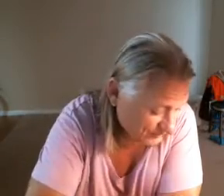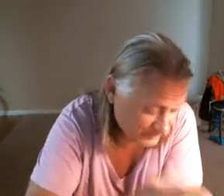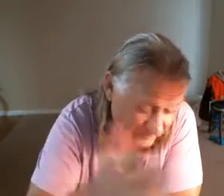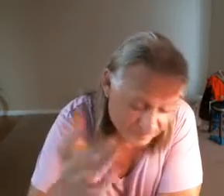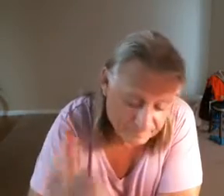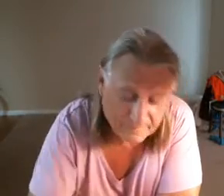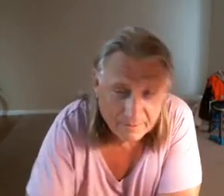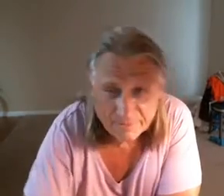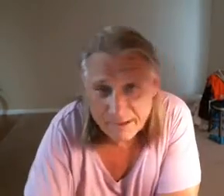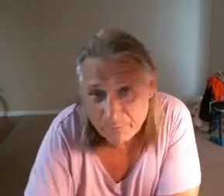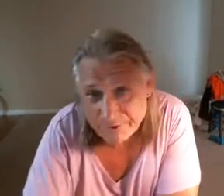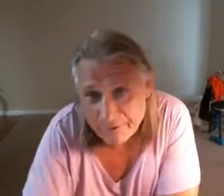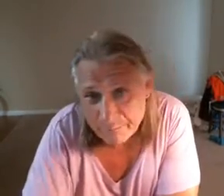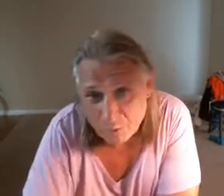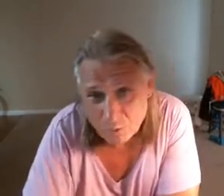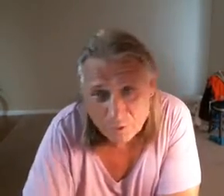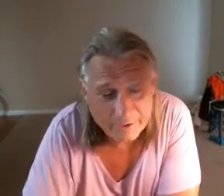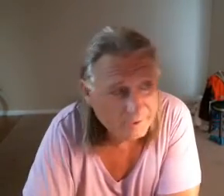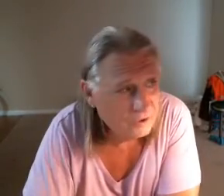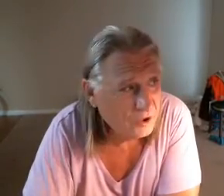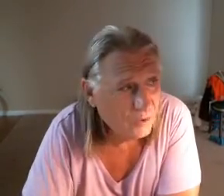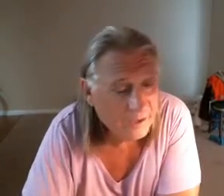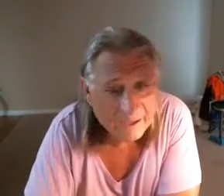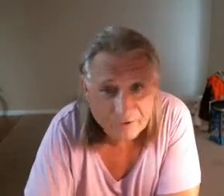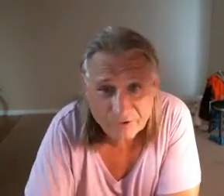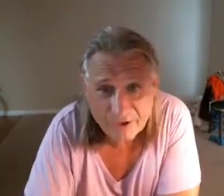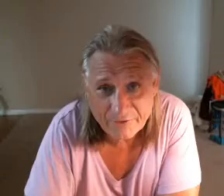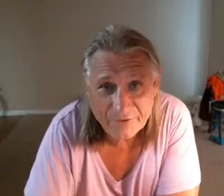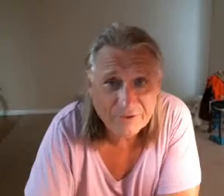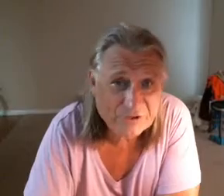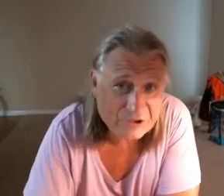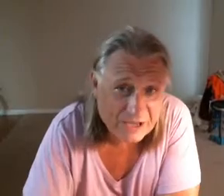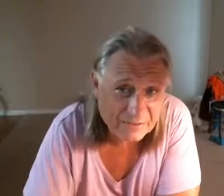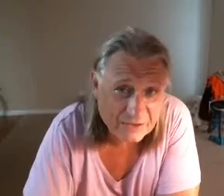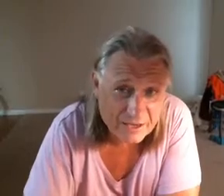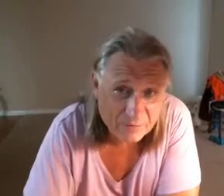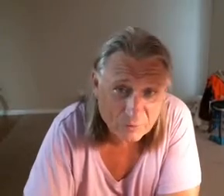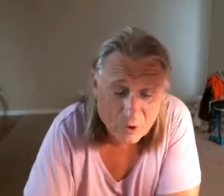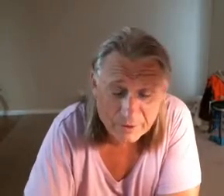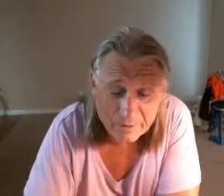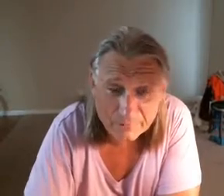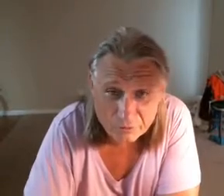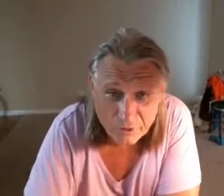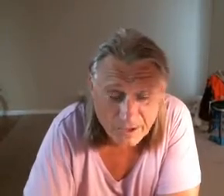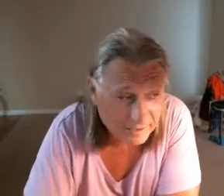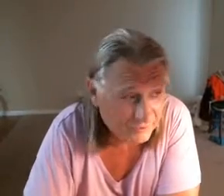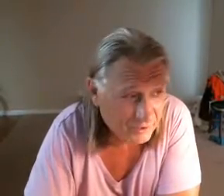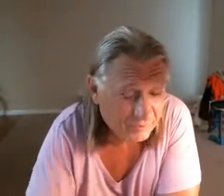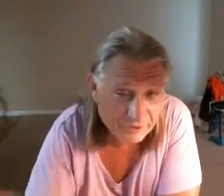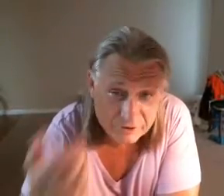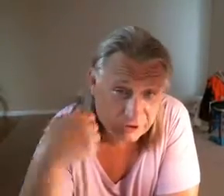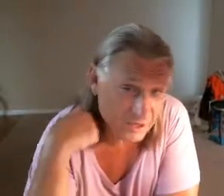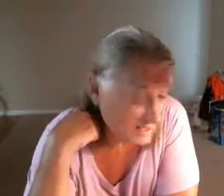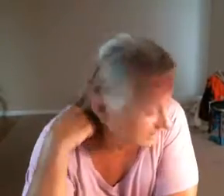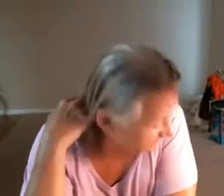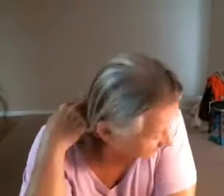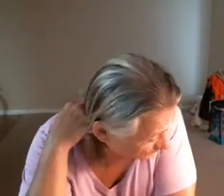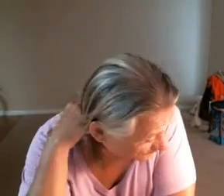and I went down to pool and you know when I exercise and I just sat down long enough to dry because I was in the shade I didn't get really